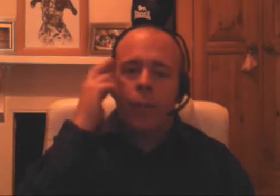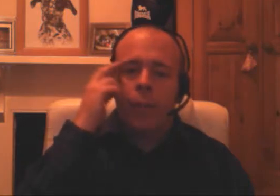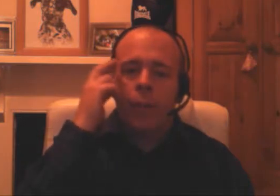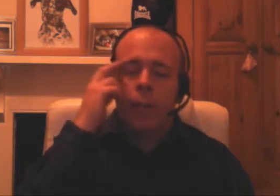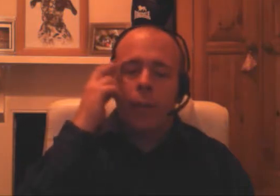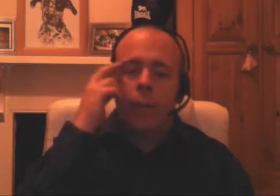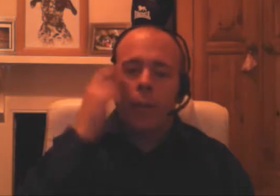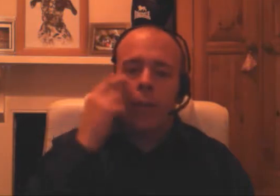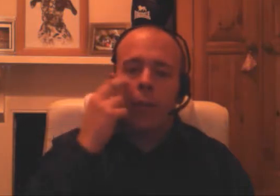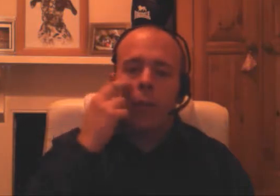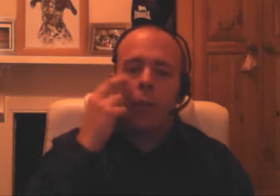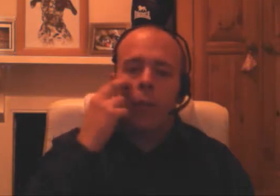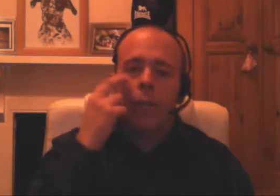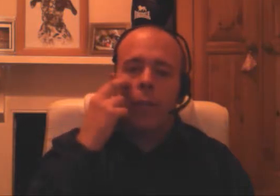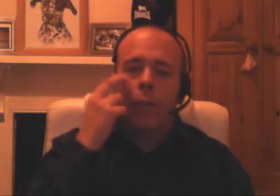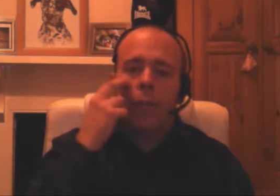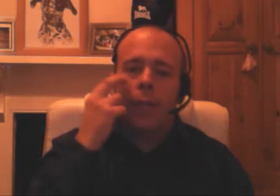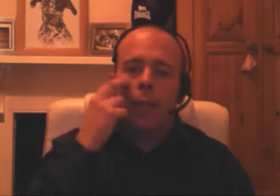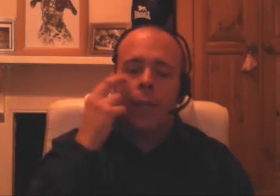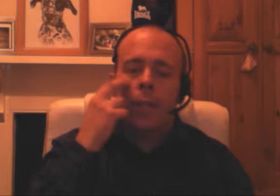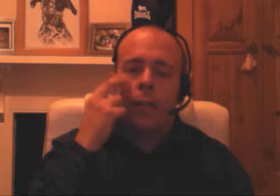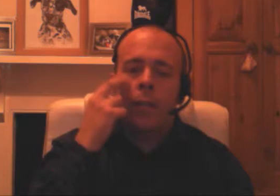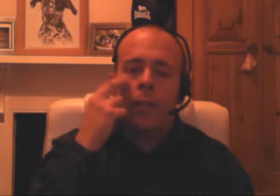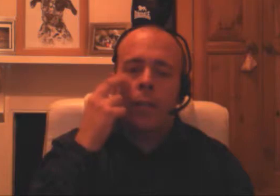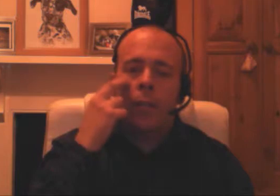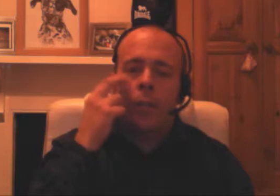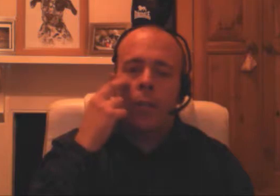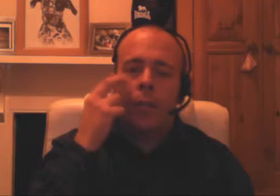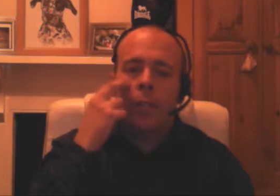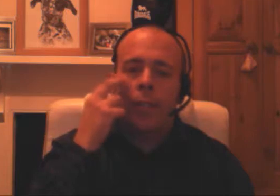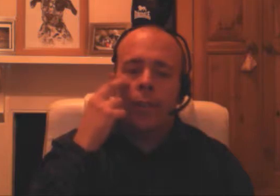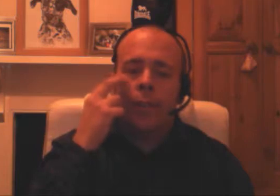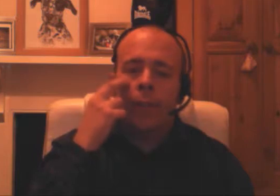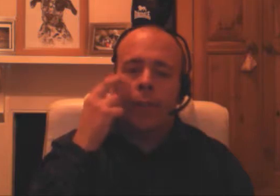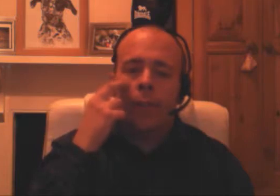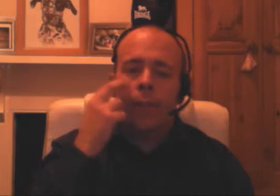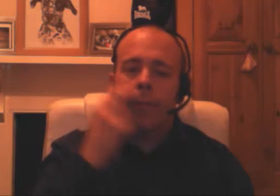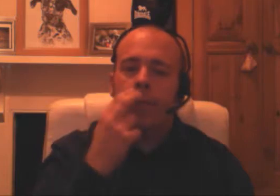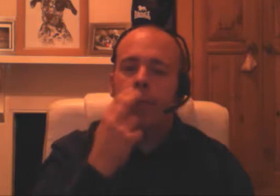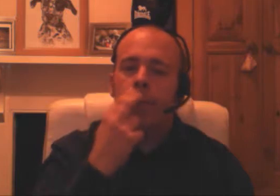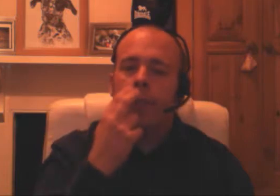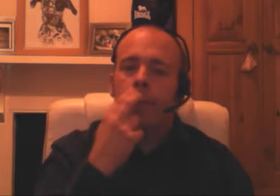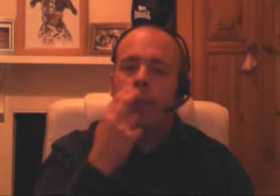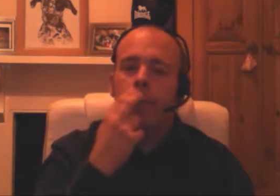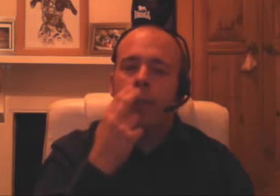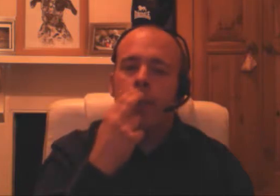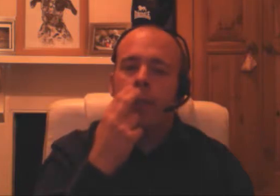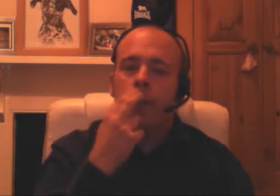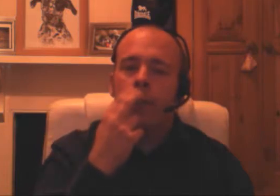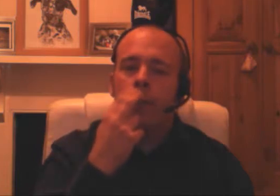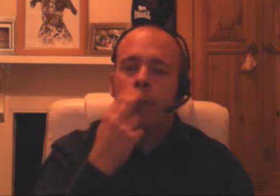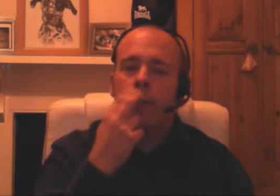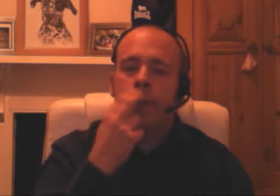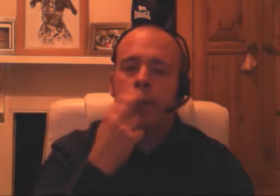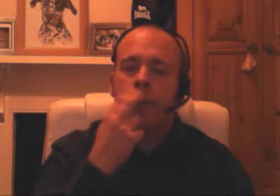cover, feeling the need to run to safety, this feeling of needing safety,